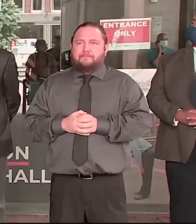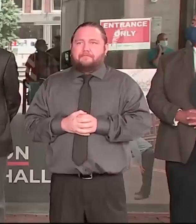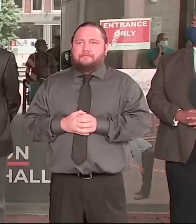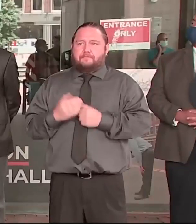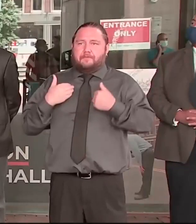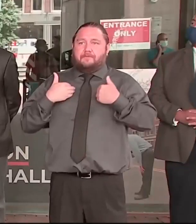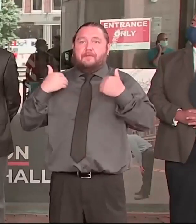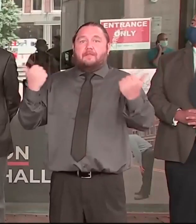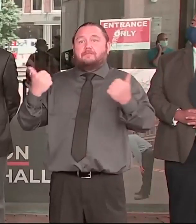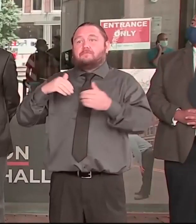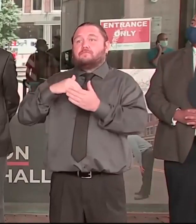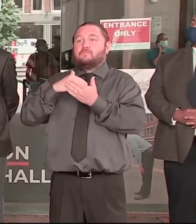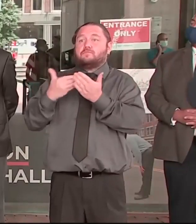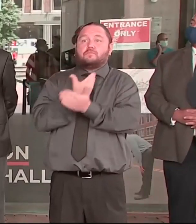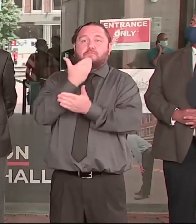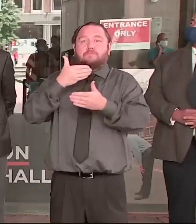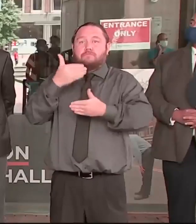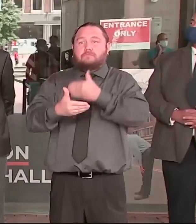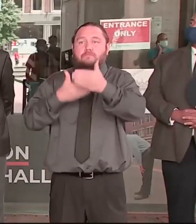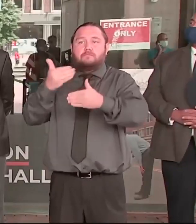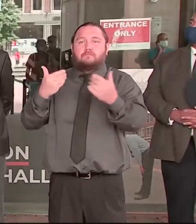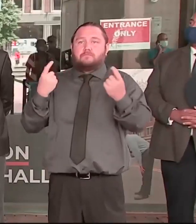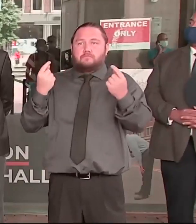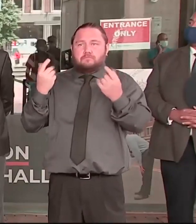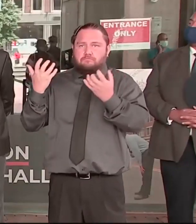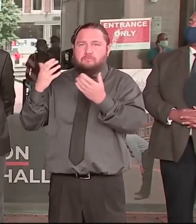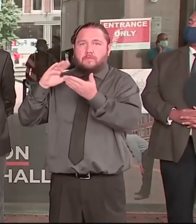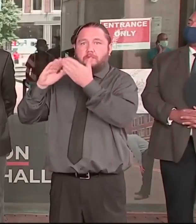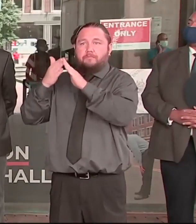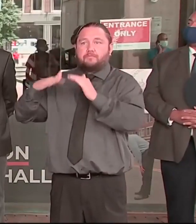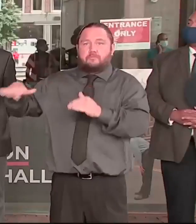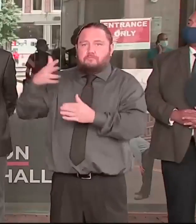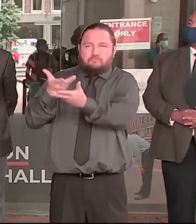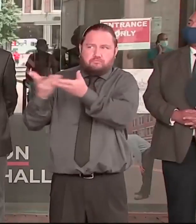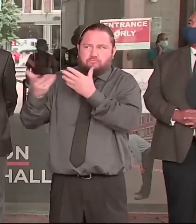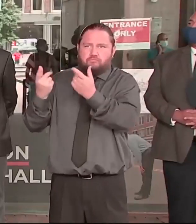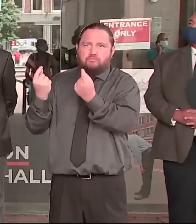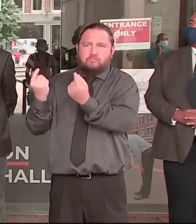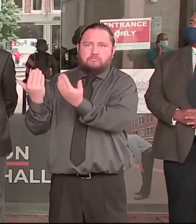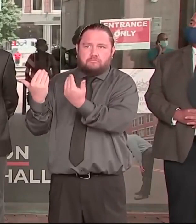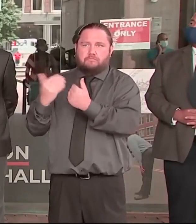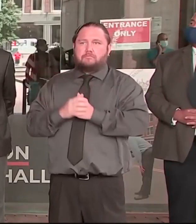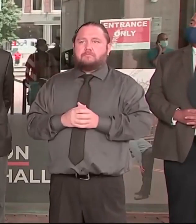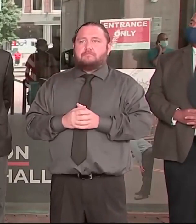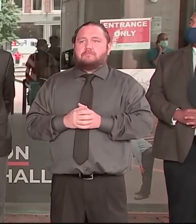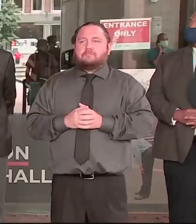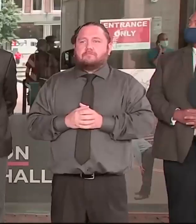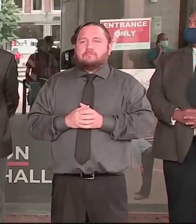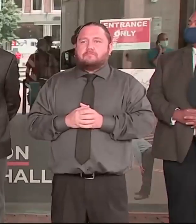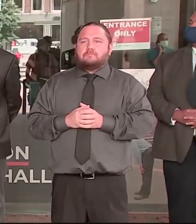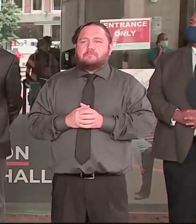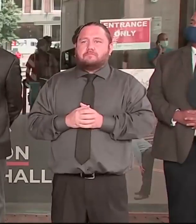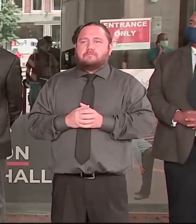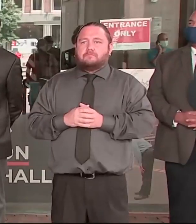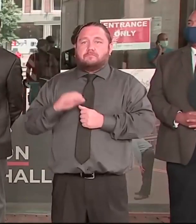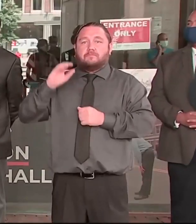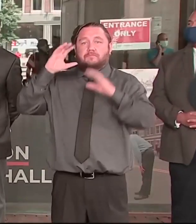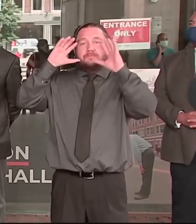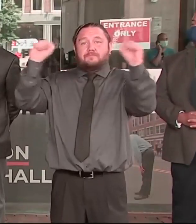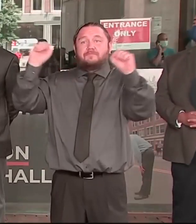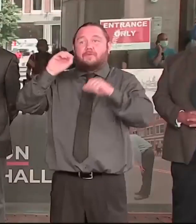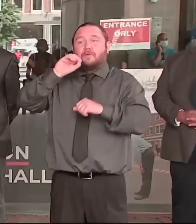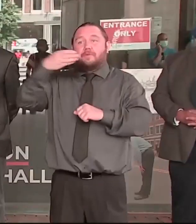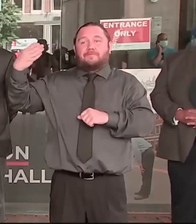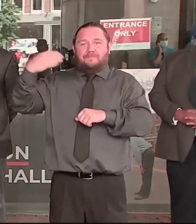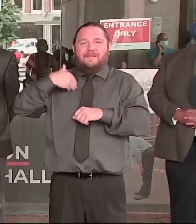the Mayor's Pledge issued by the Obama Foundation, My Brother's Keeper Alliance. The My Brother's Keeper was launched in 2014 to